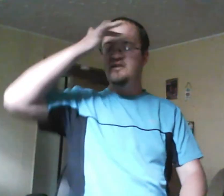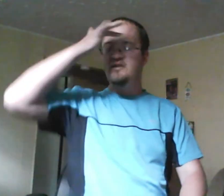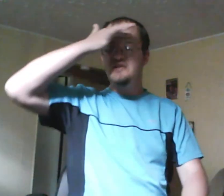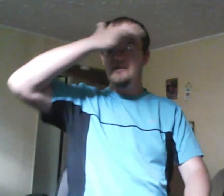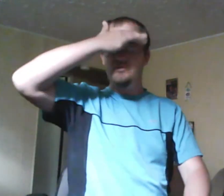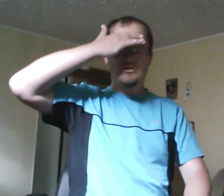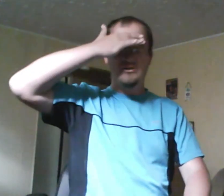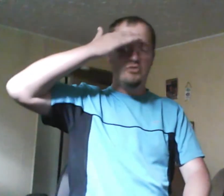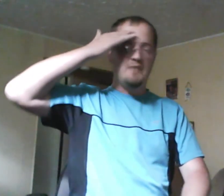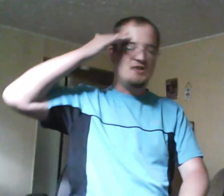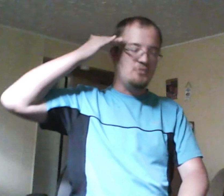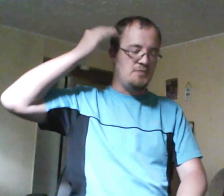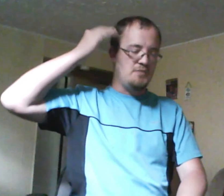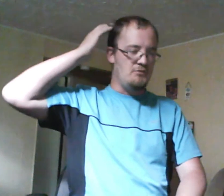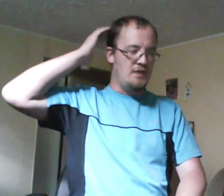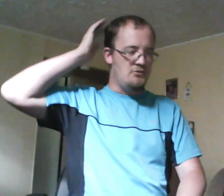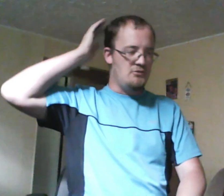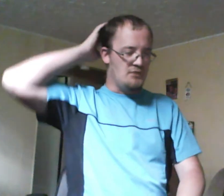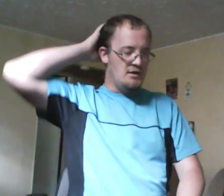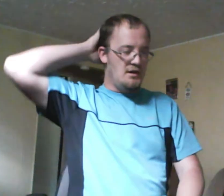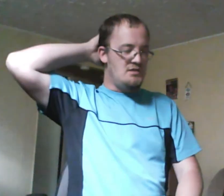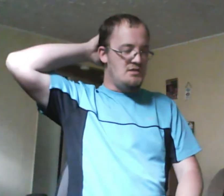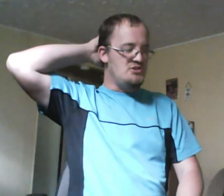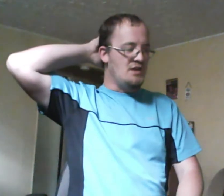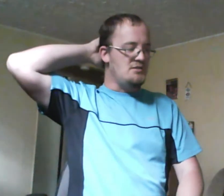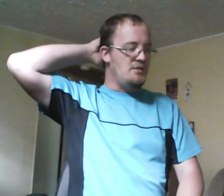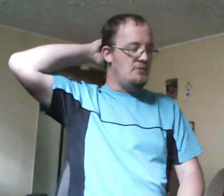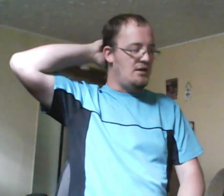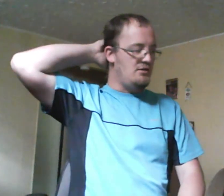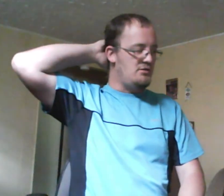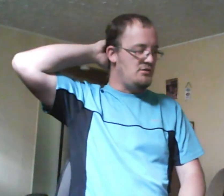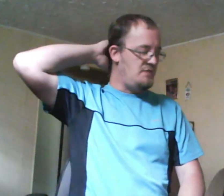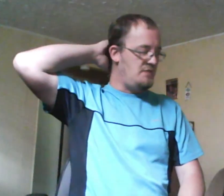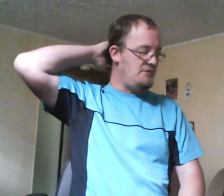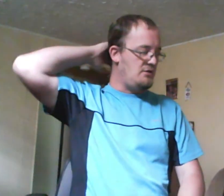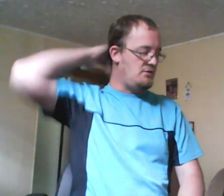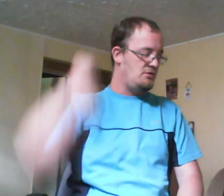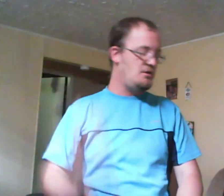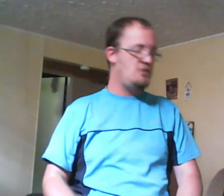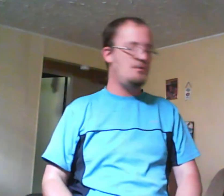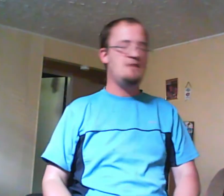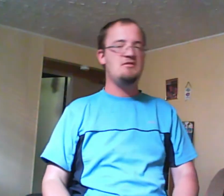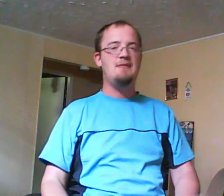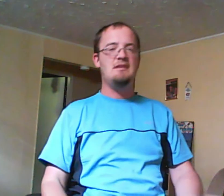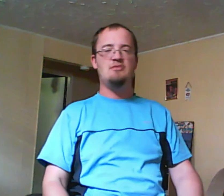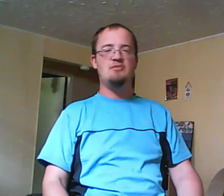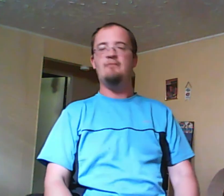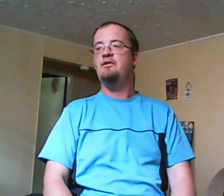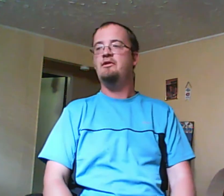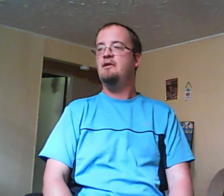back towards being with Miles and is shocked about Miles behavior in the wake of his dad being in trouble giving